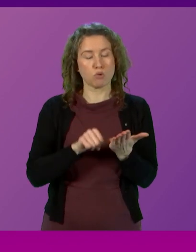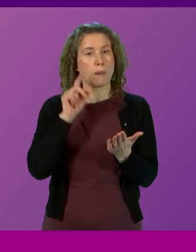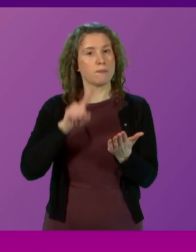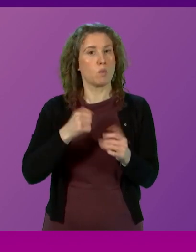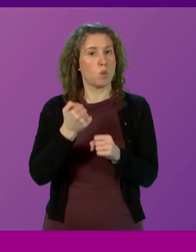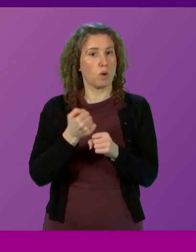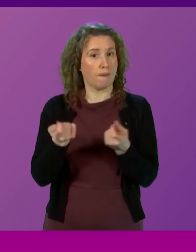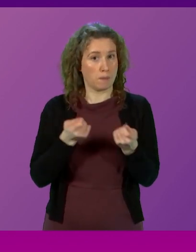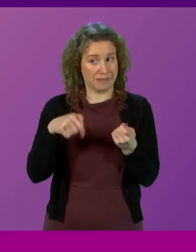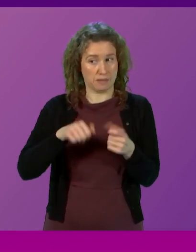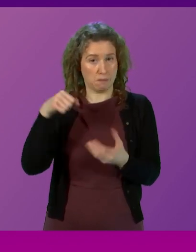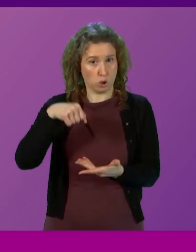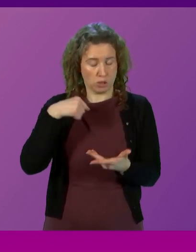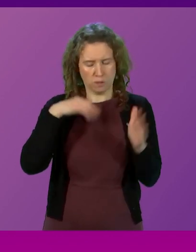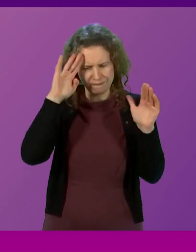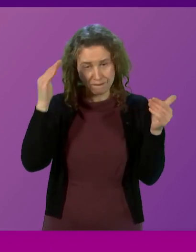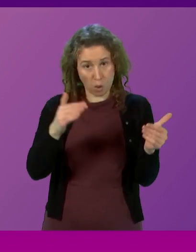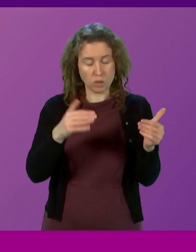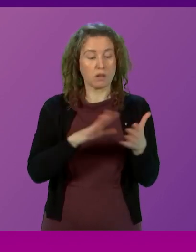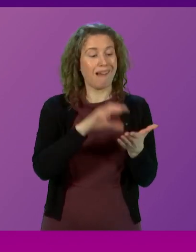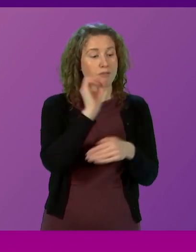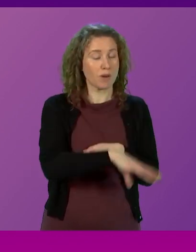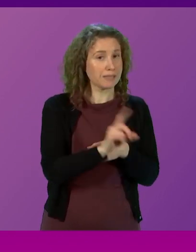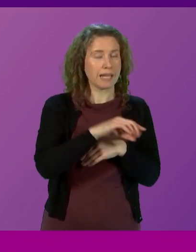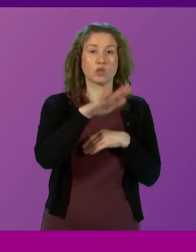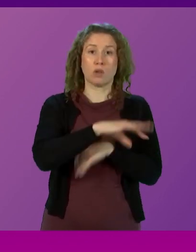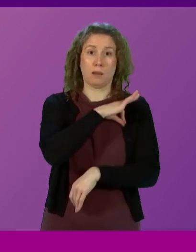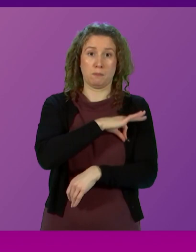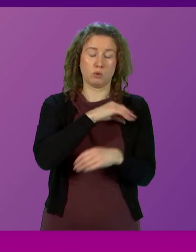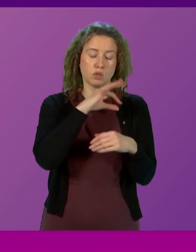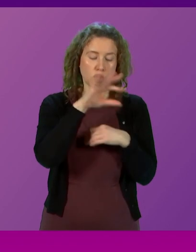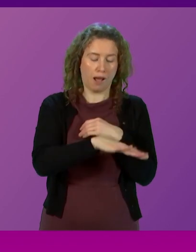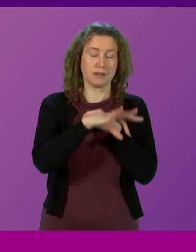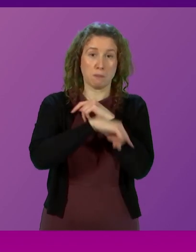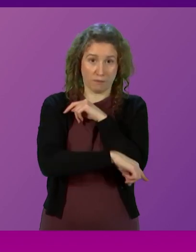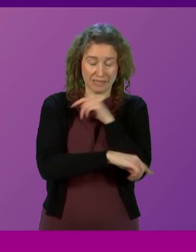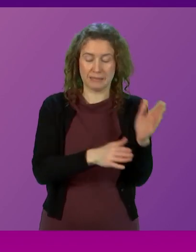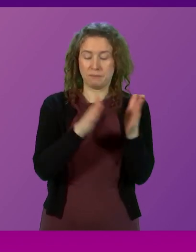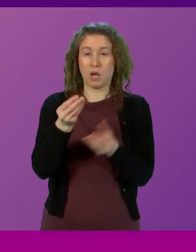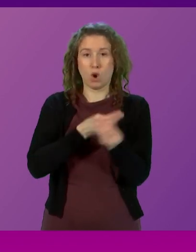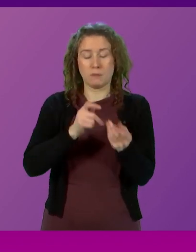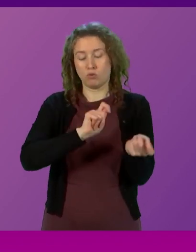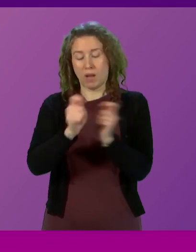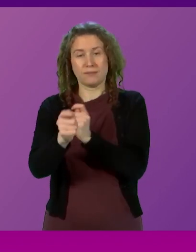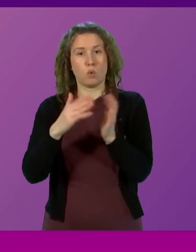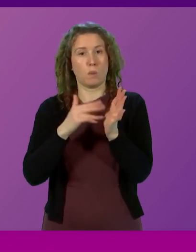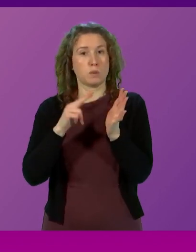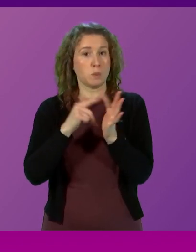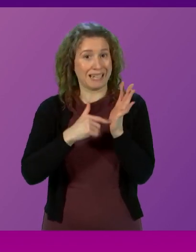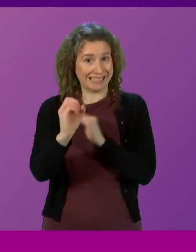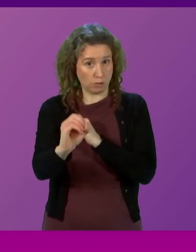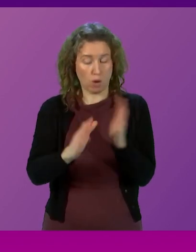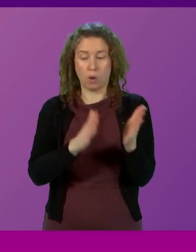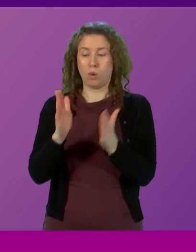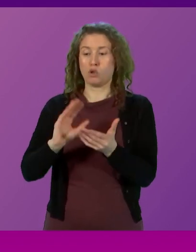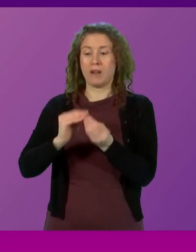this Budget, we are focused on eradicating child poverty, transforming the economy to net zero and in creating sustainable